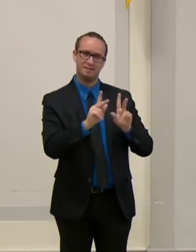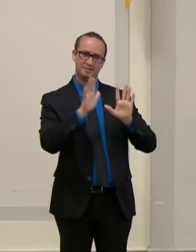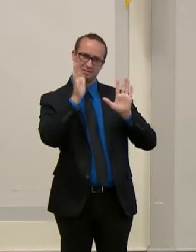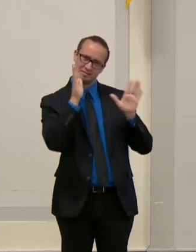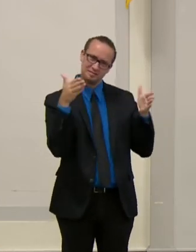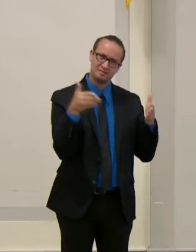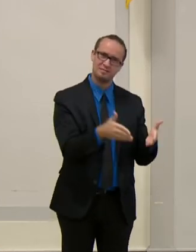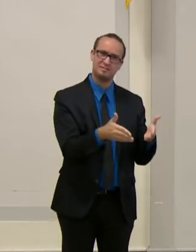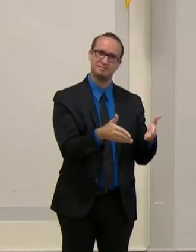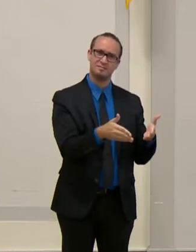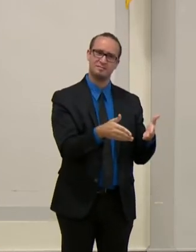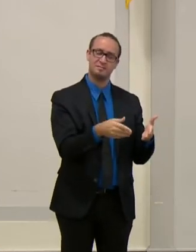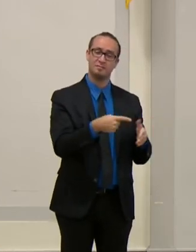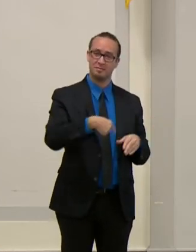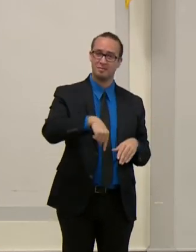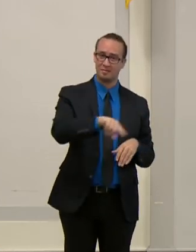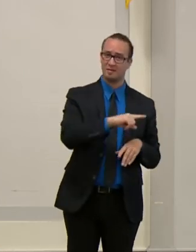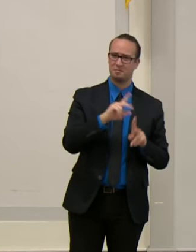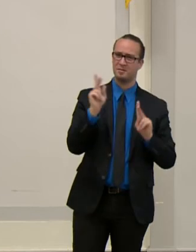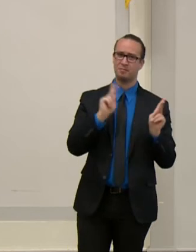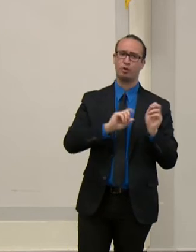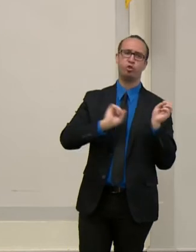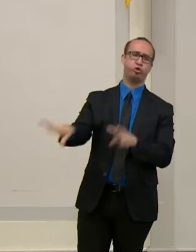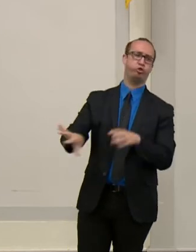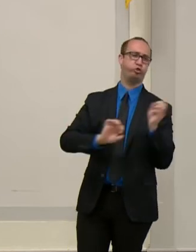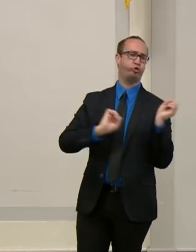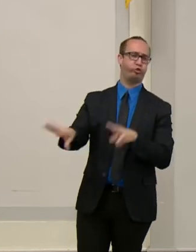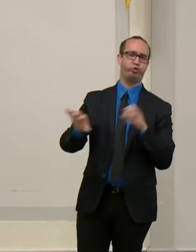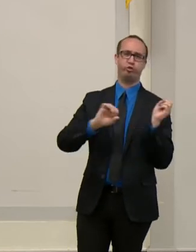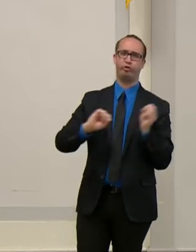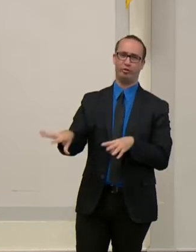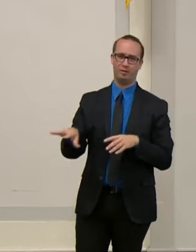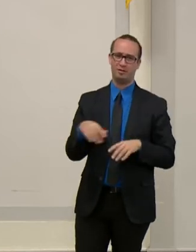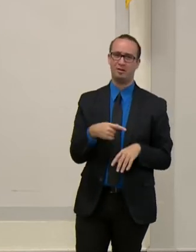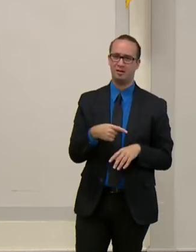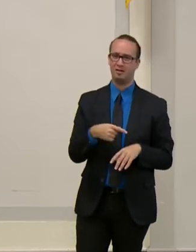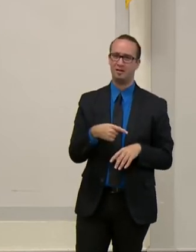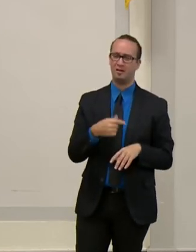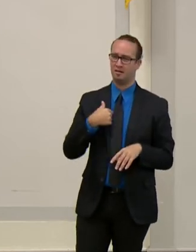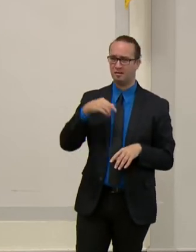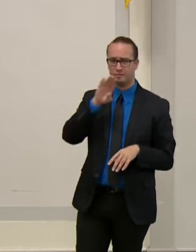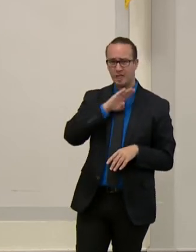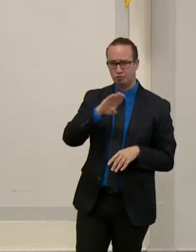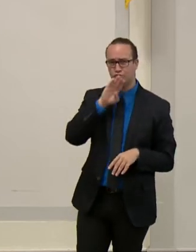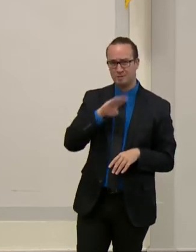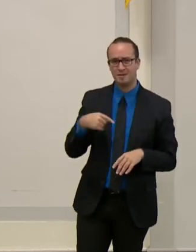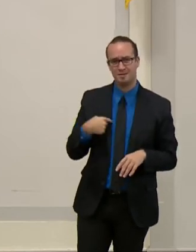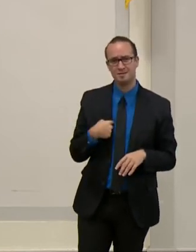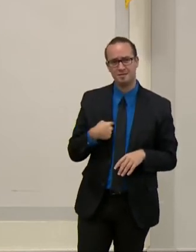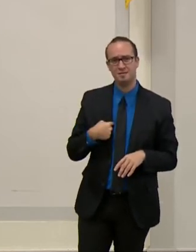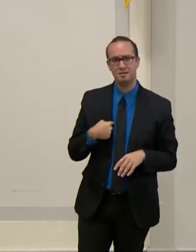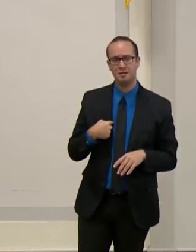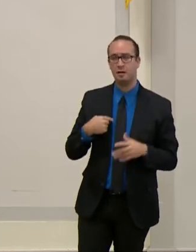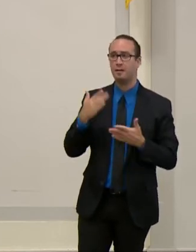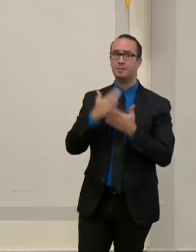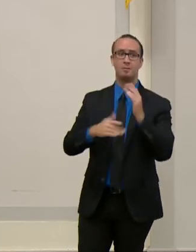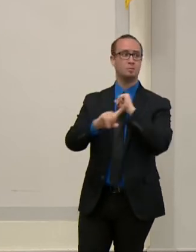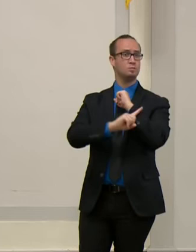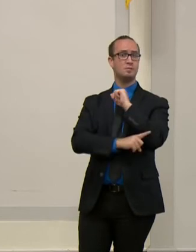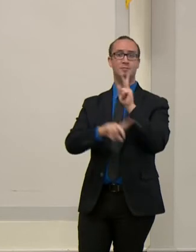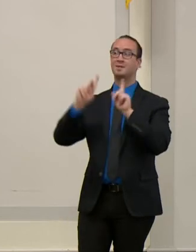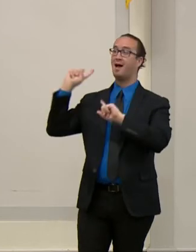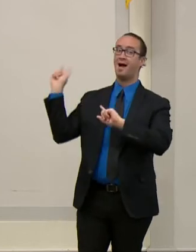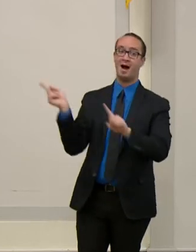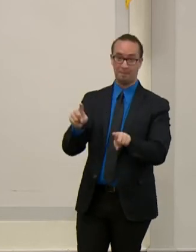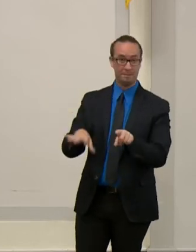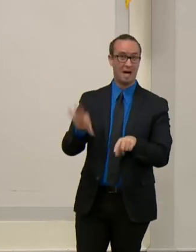because, um, you know, my trash don't always get picked up on time either. You know, it's the next day or sometime, um, two days later. And I